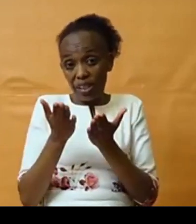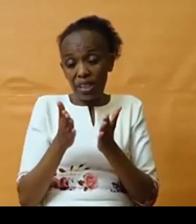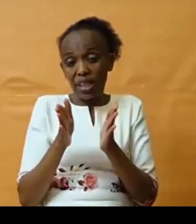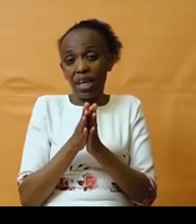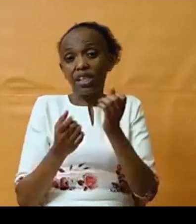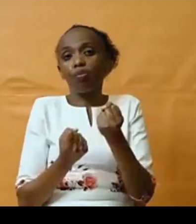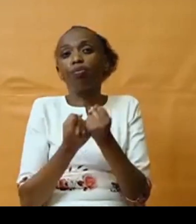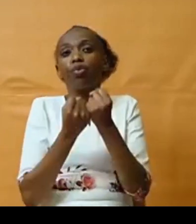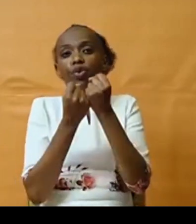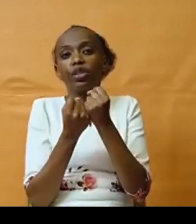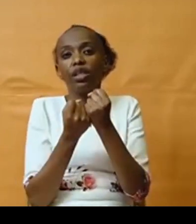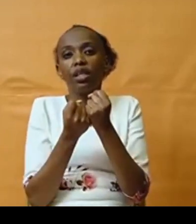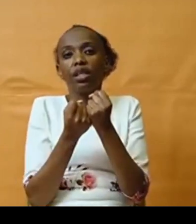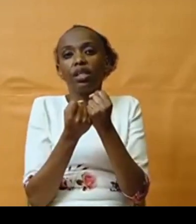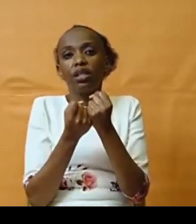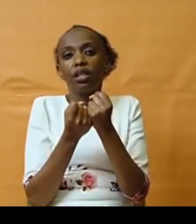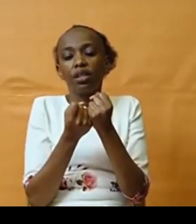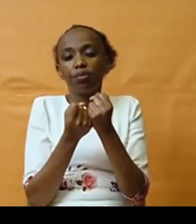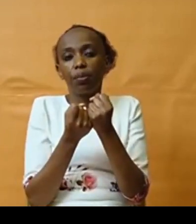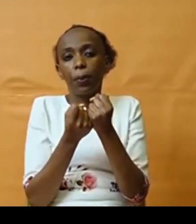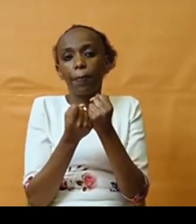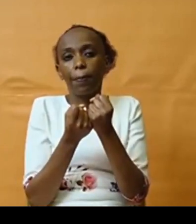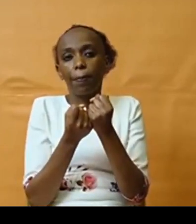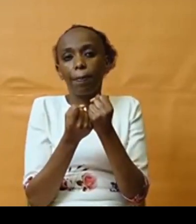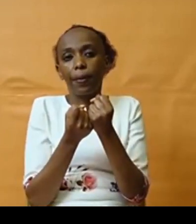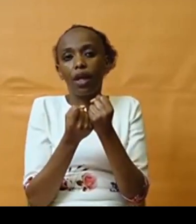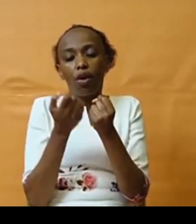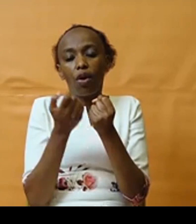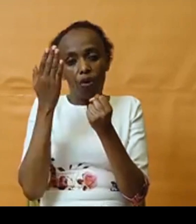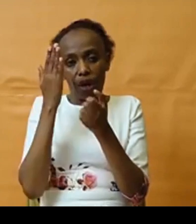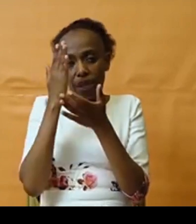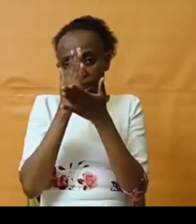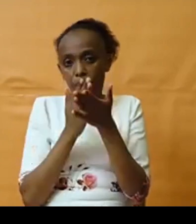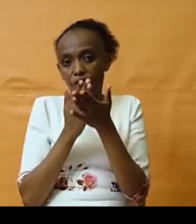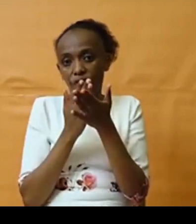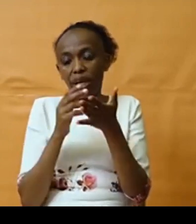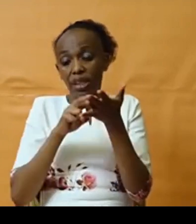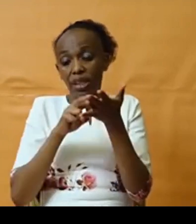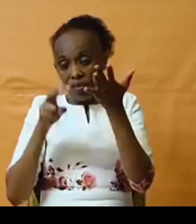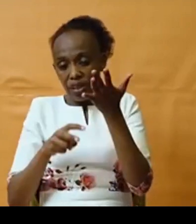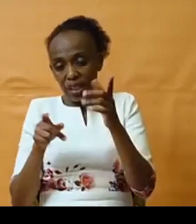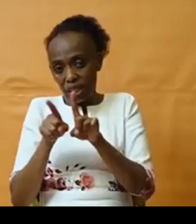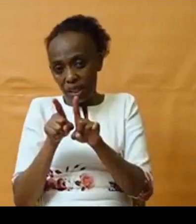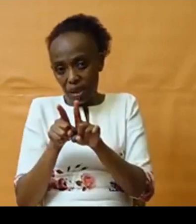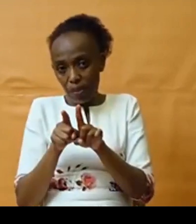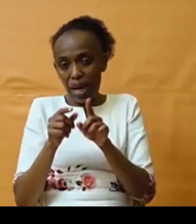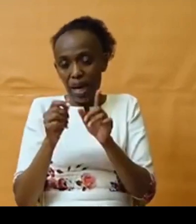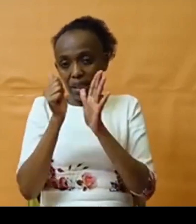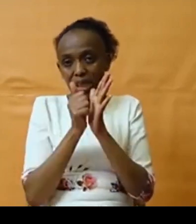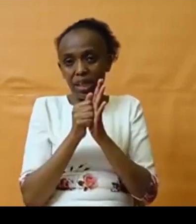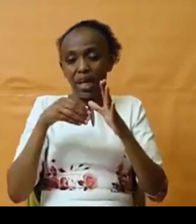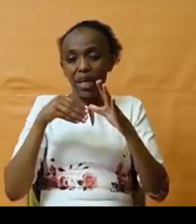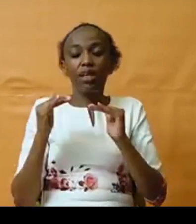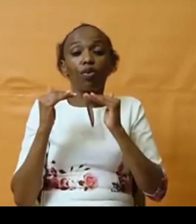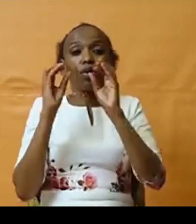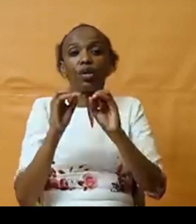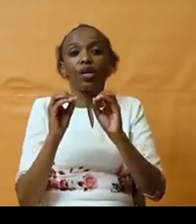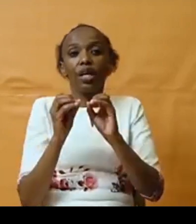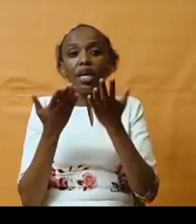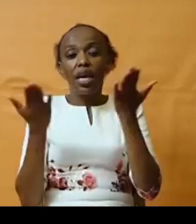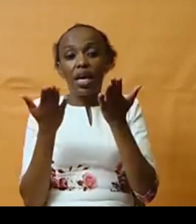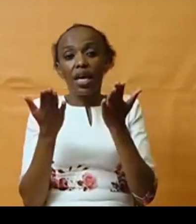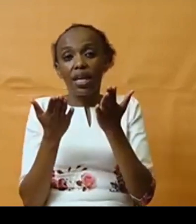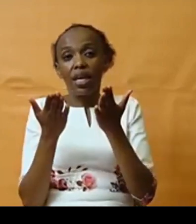to some of these disadvantages and some of the structural gender inequalities. So any cut in public spending is